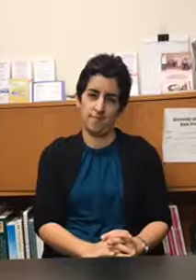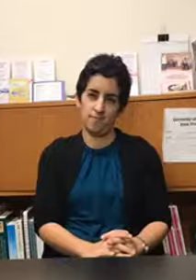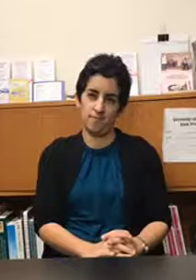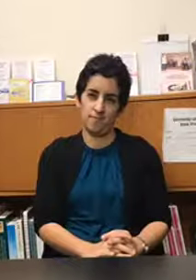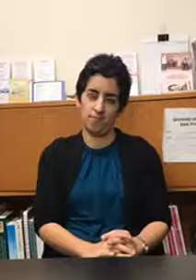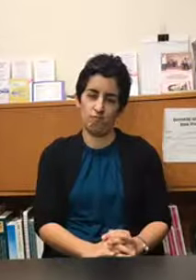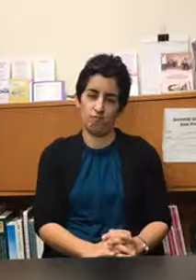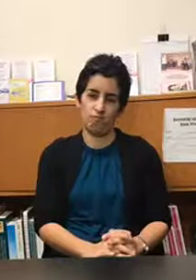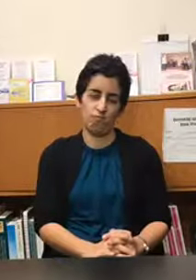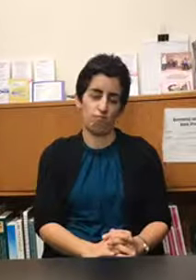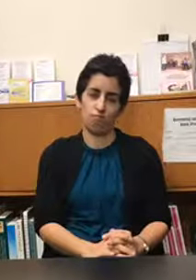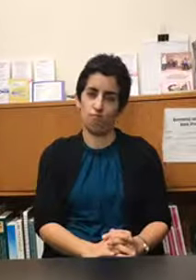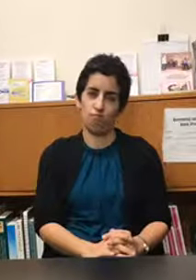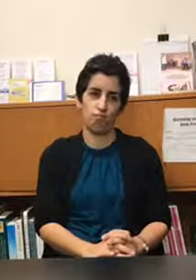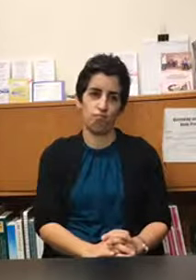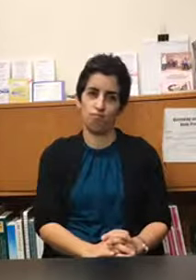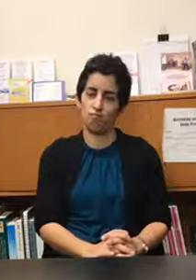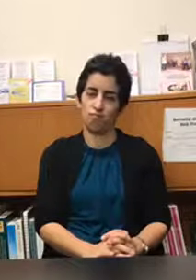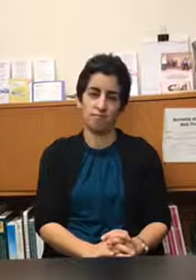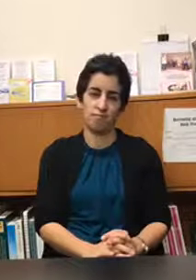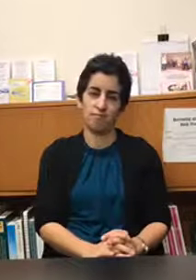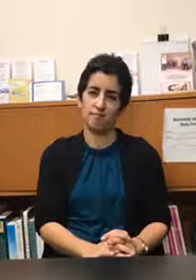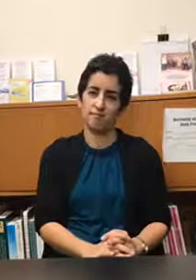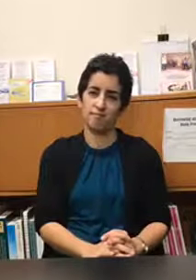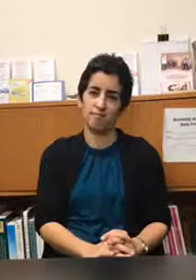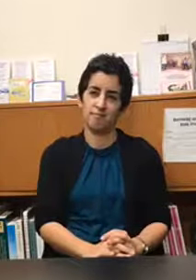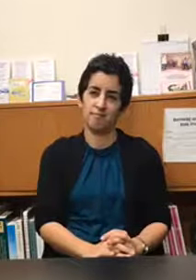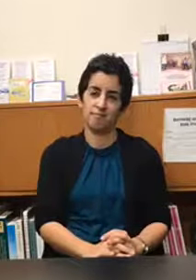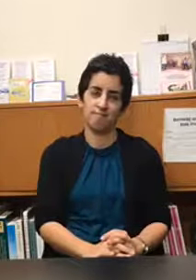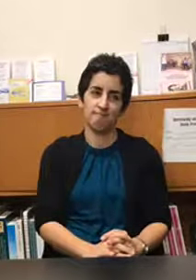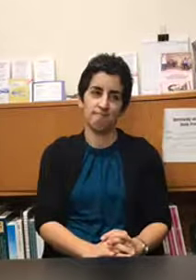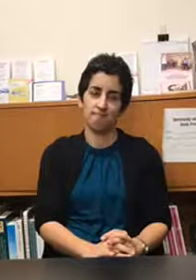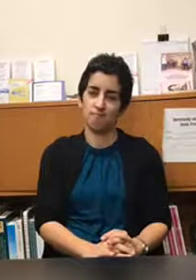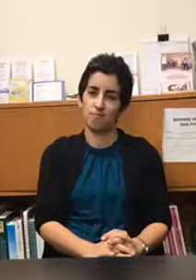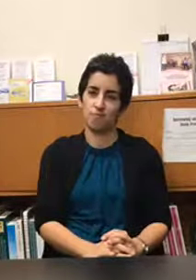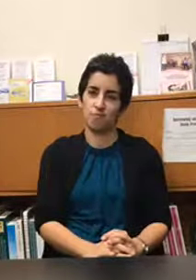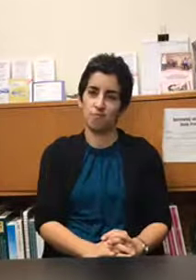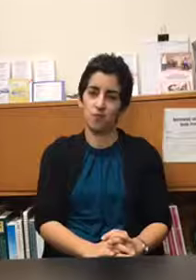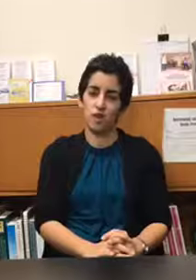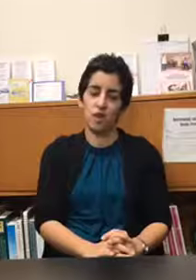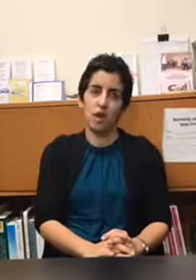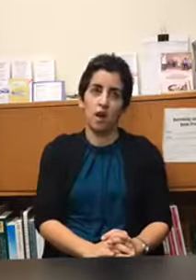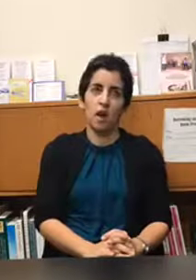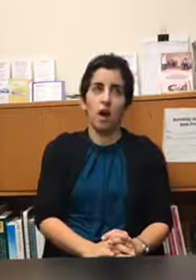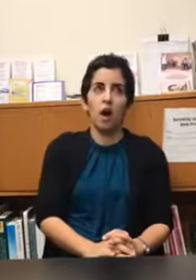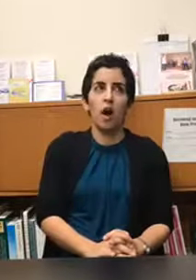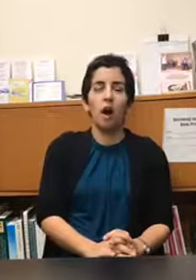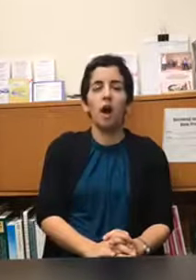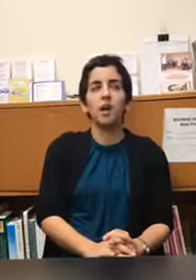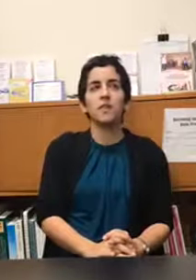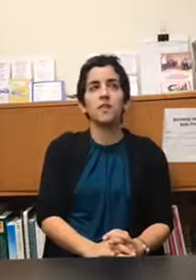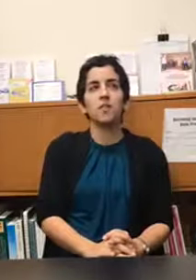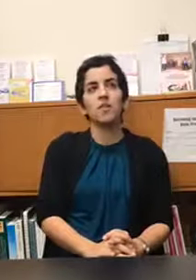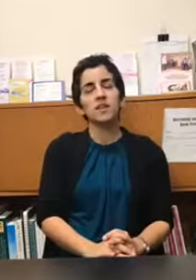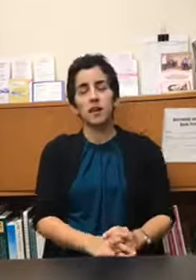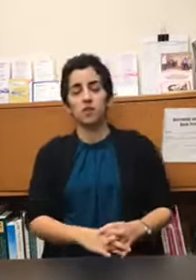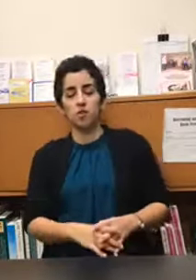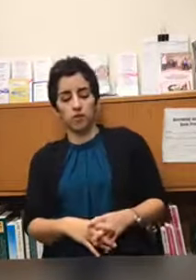client tell me is there a type of music that works better with mindfulness or so that's kind of two different